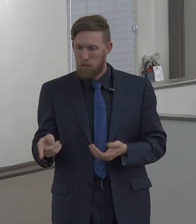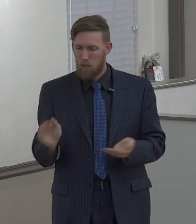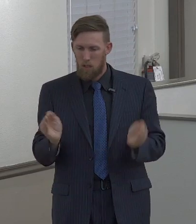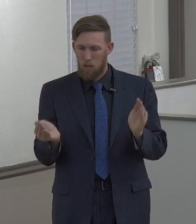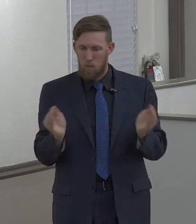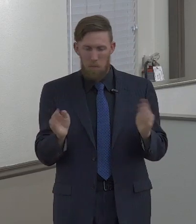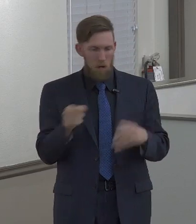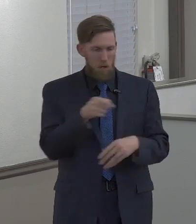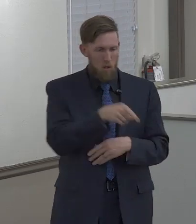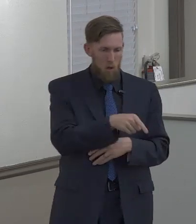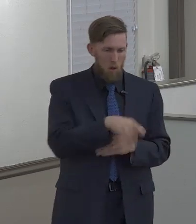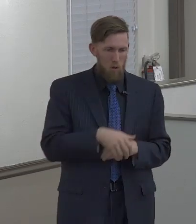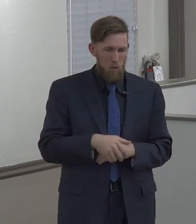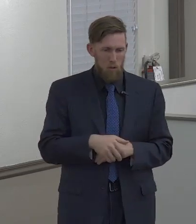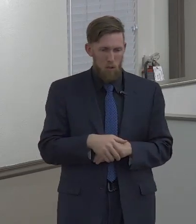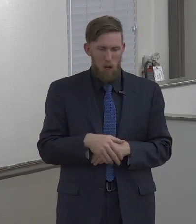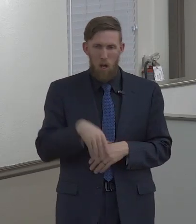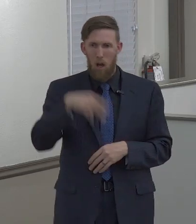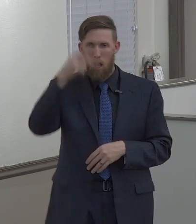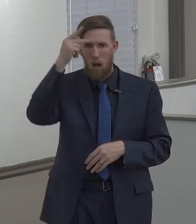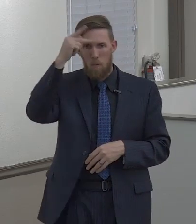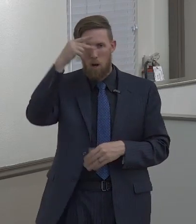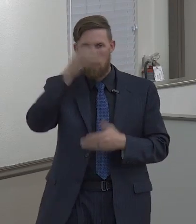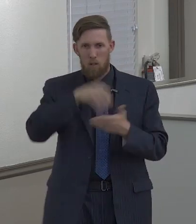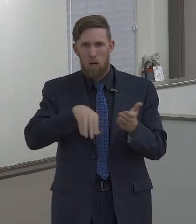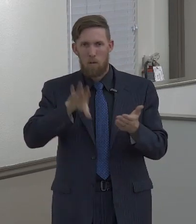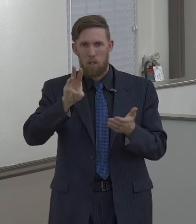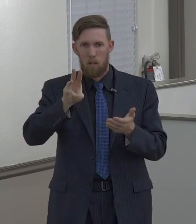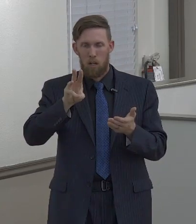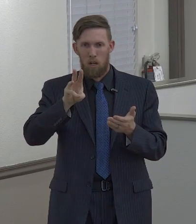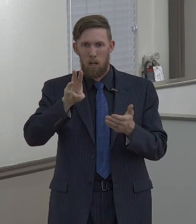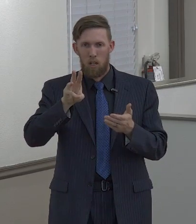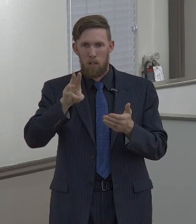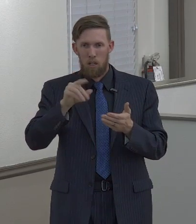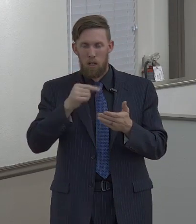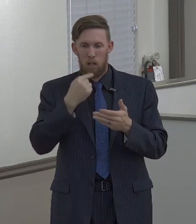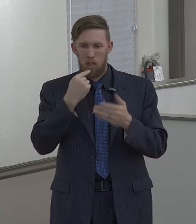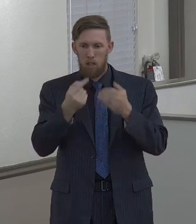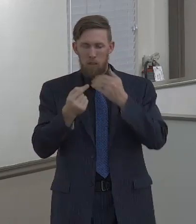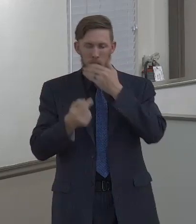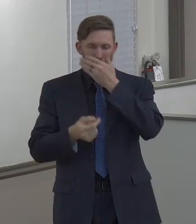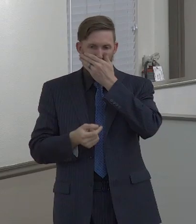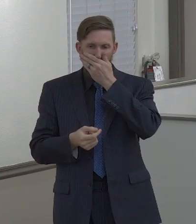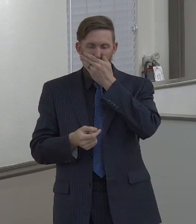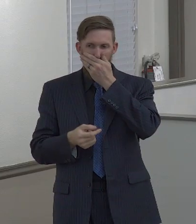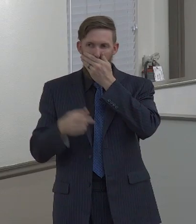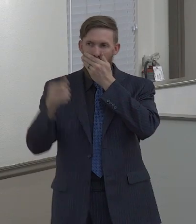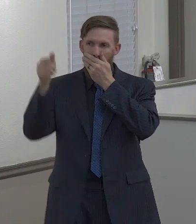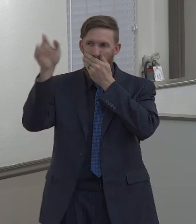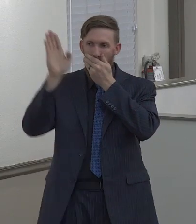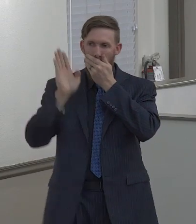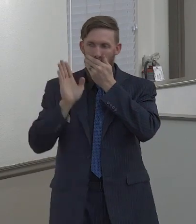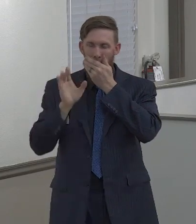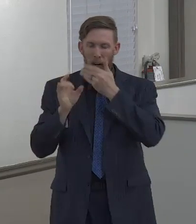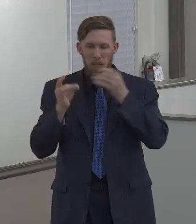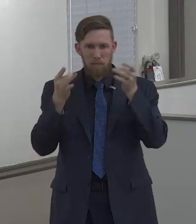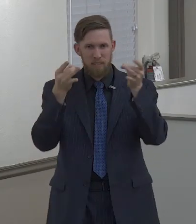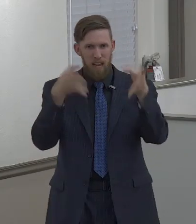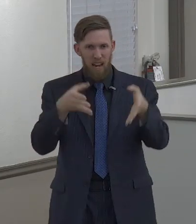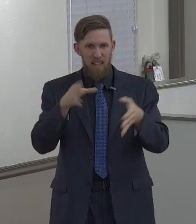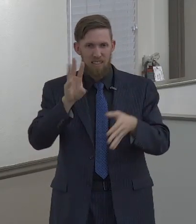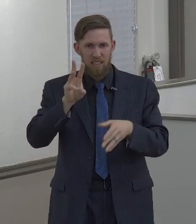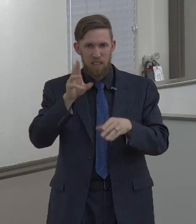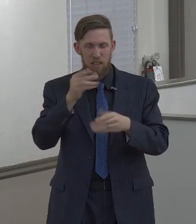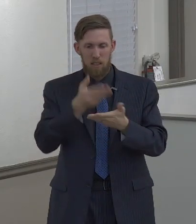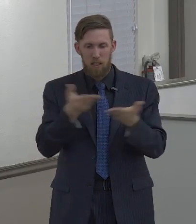these rise to the same level? Proverbs chapter six, the Bible says, six